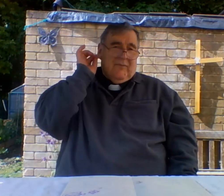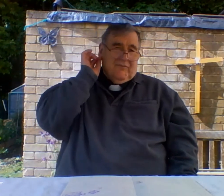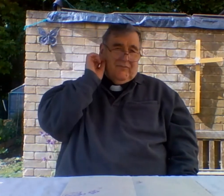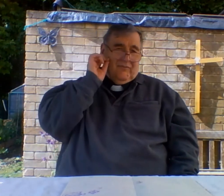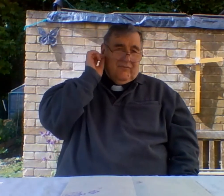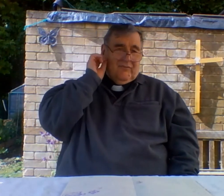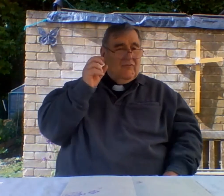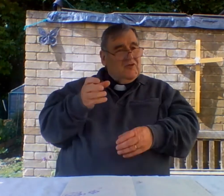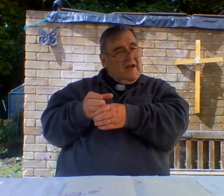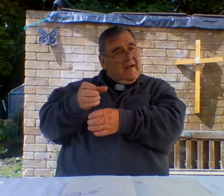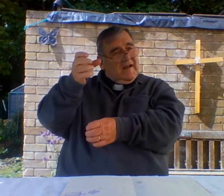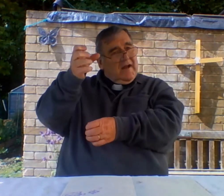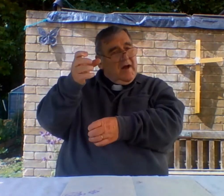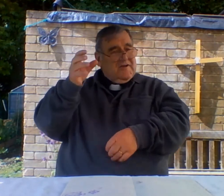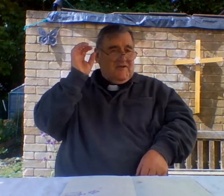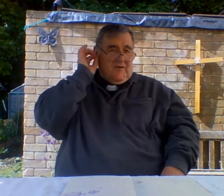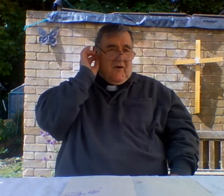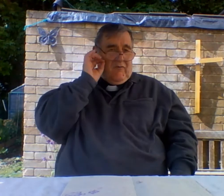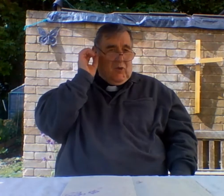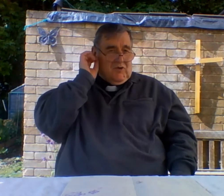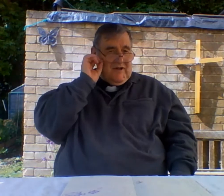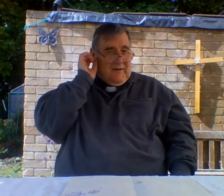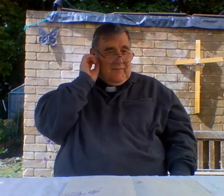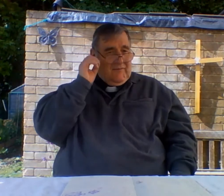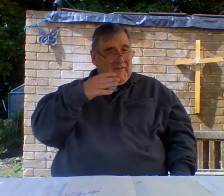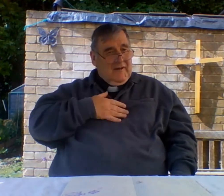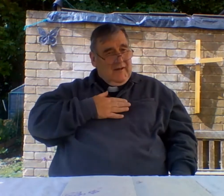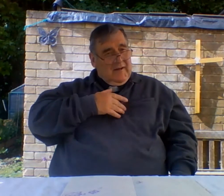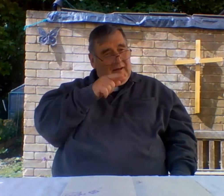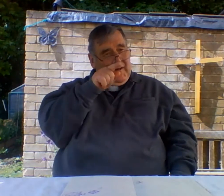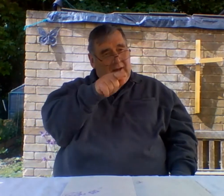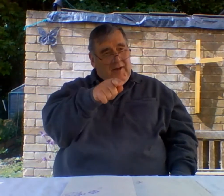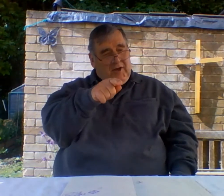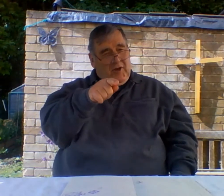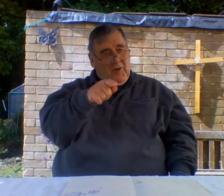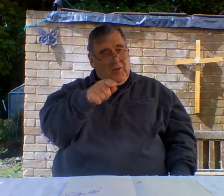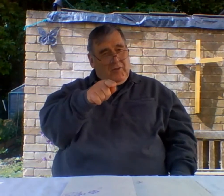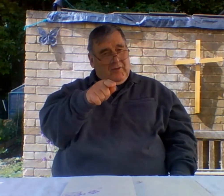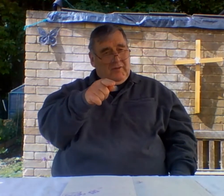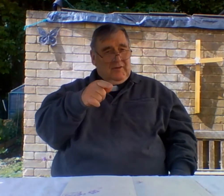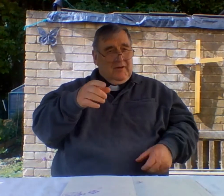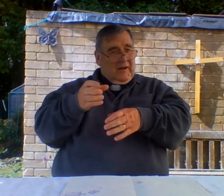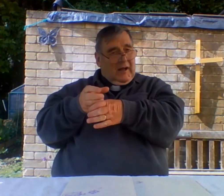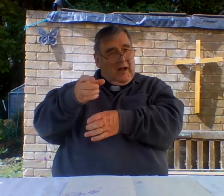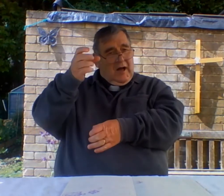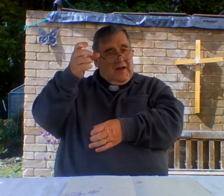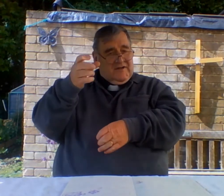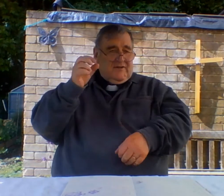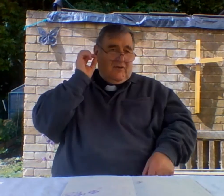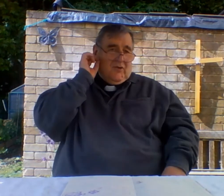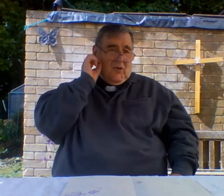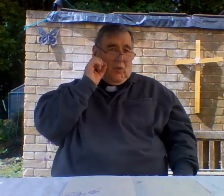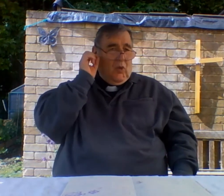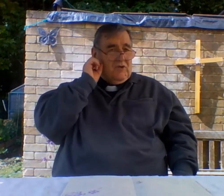would you like a glass of water like you glass water